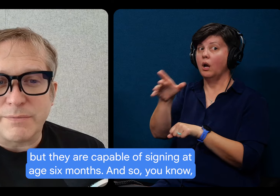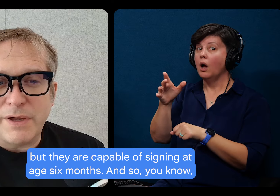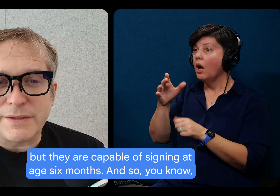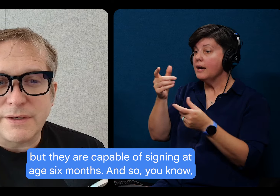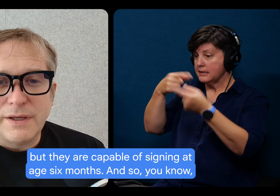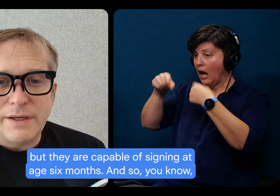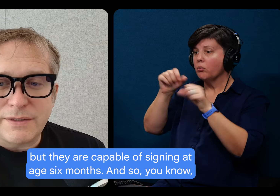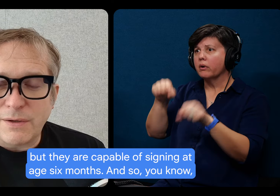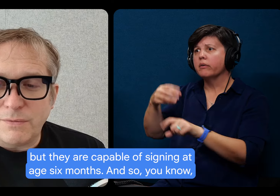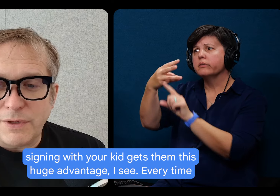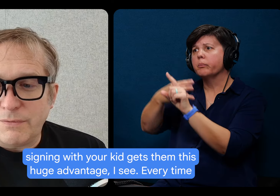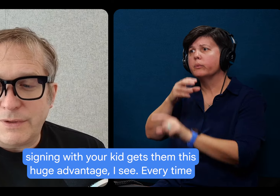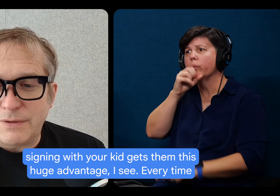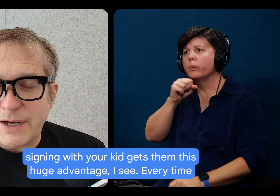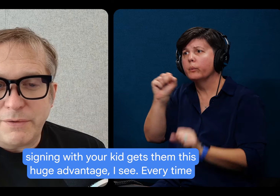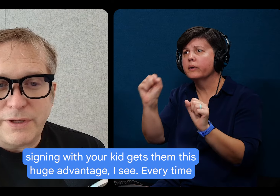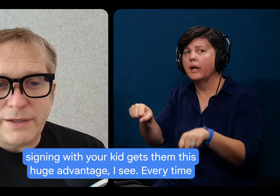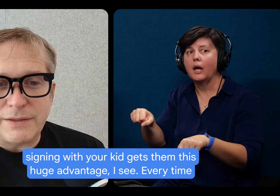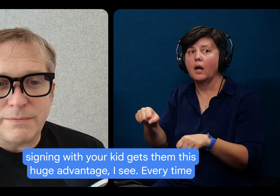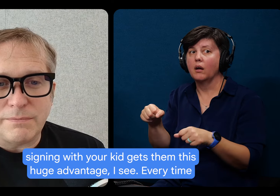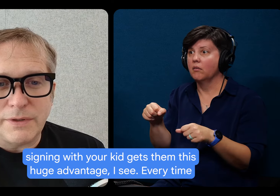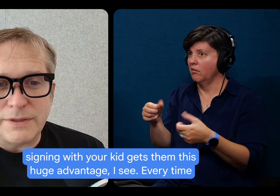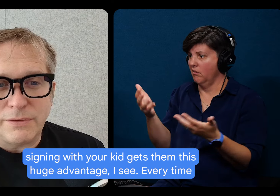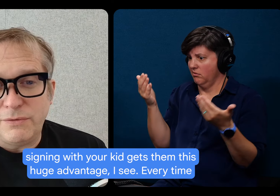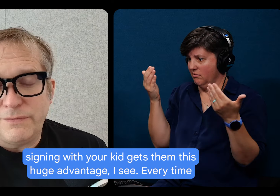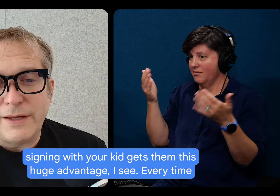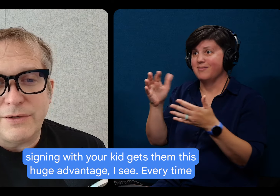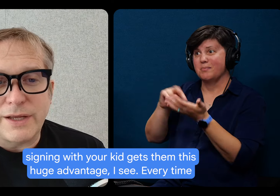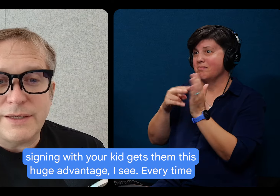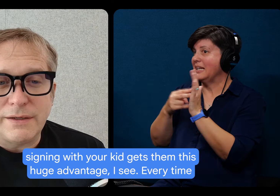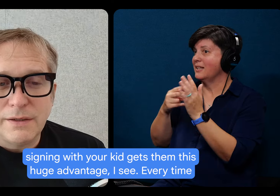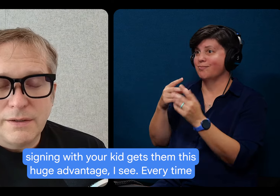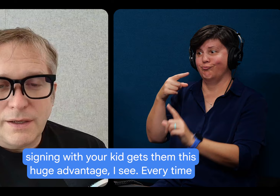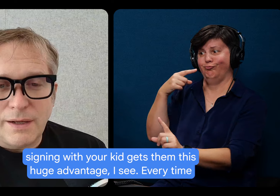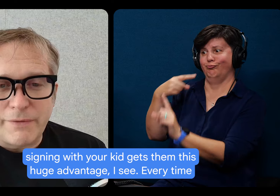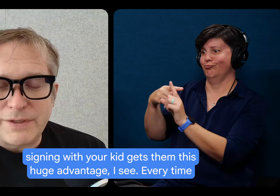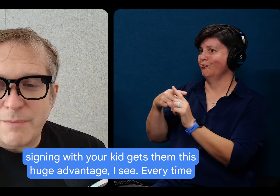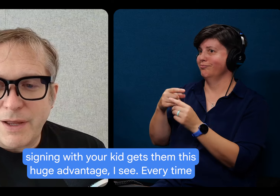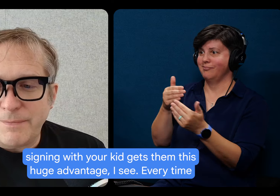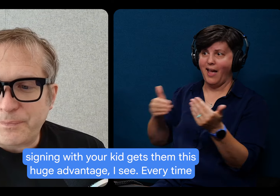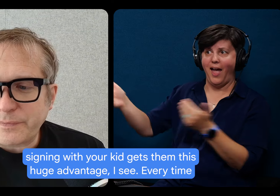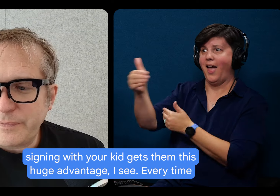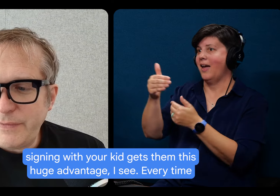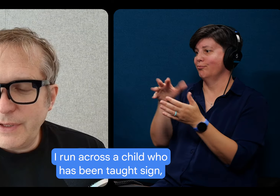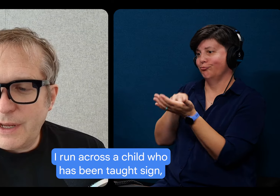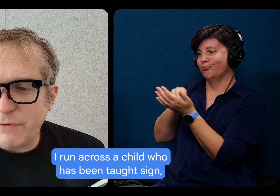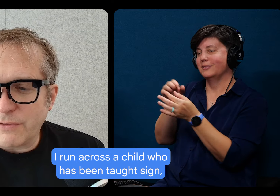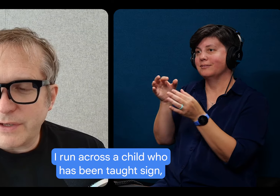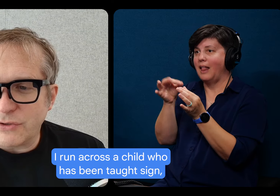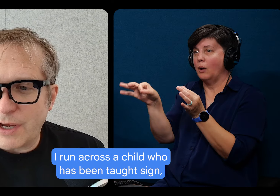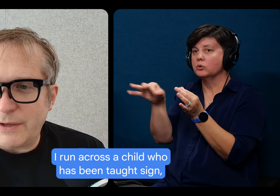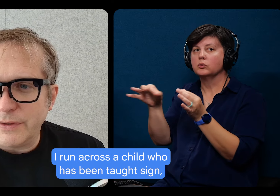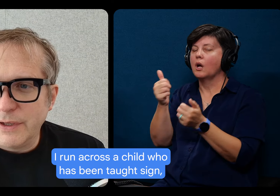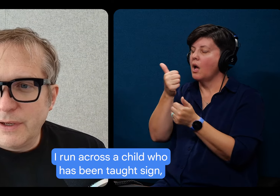age six months. And so, you know, signing with your kid gets some—this huge advantage, I see. Every time I run